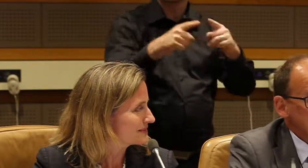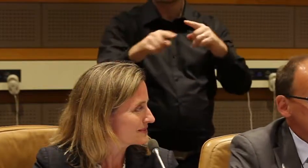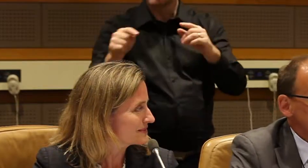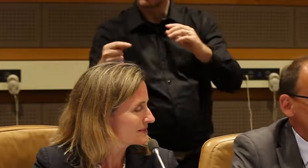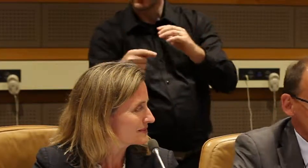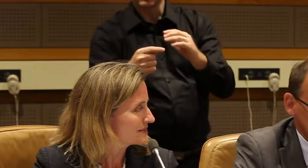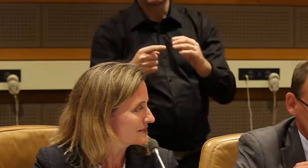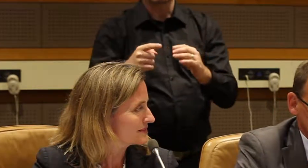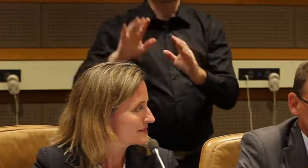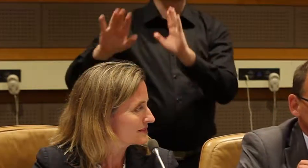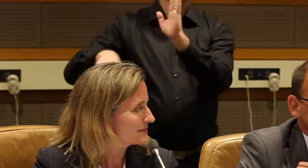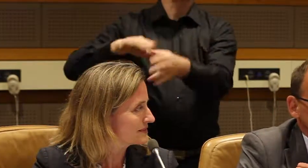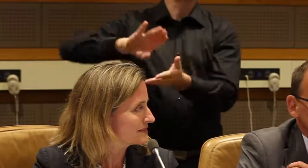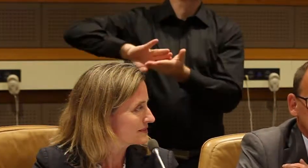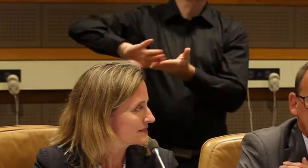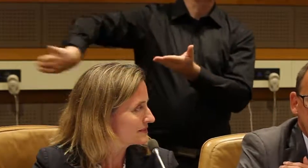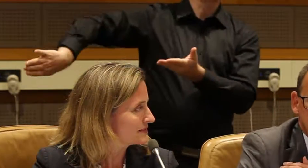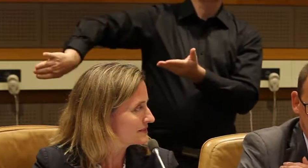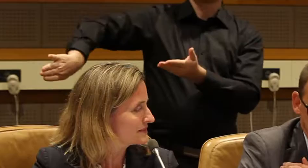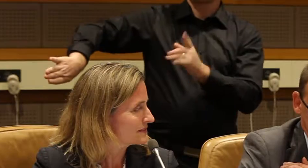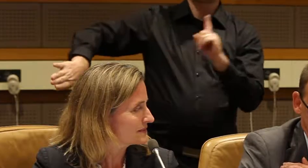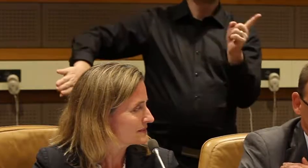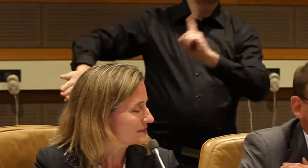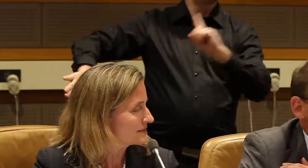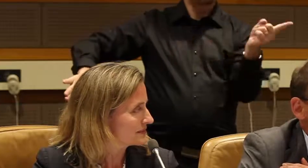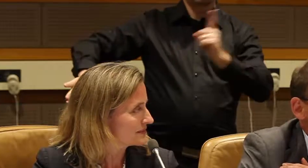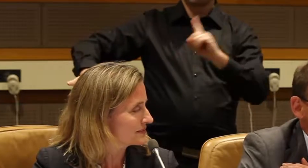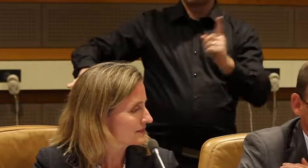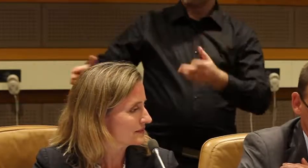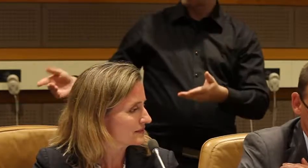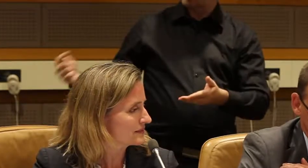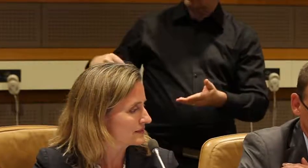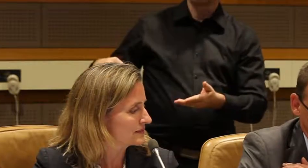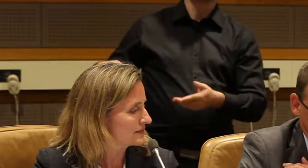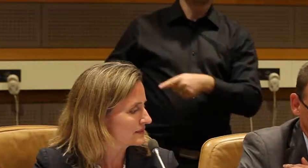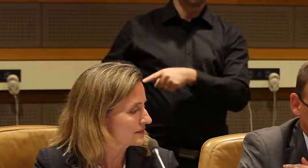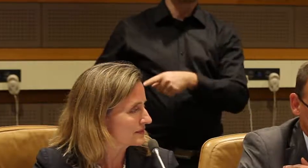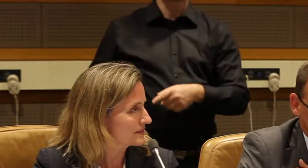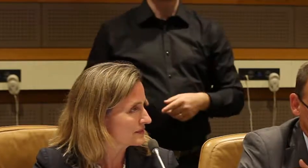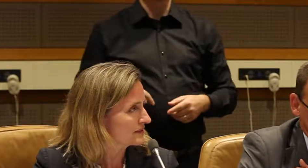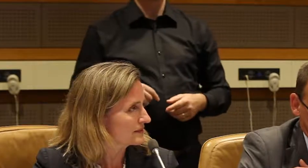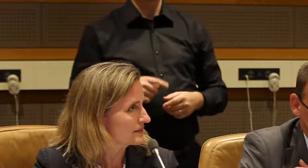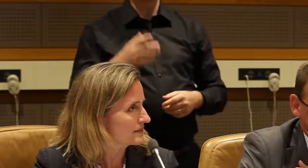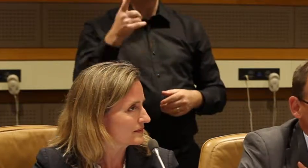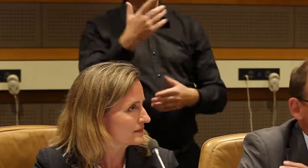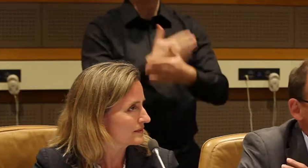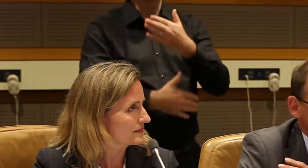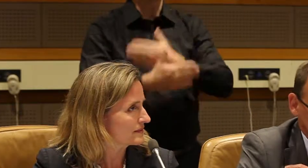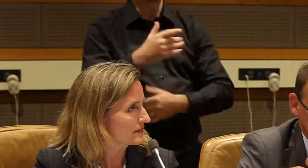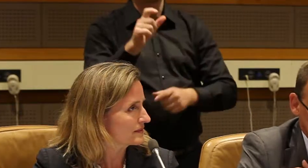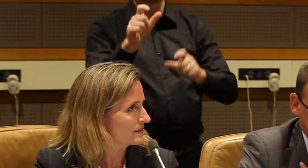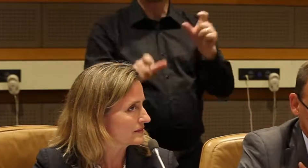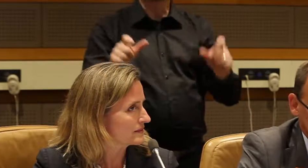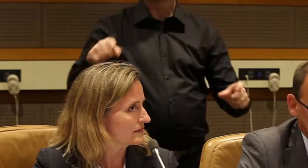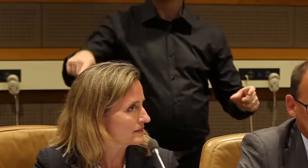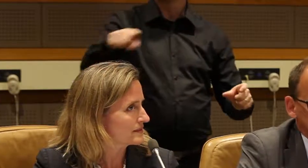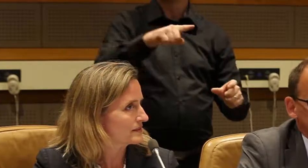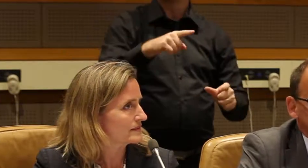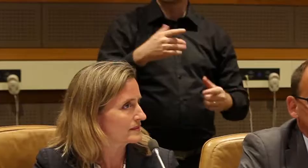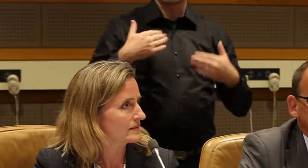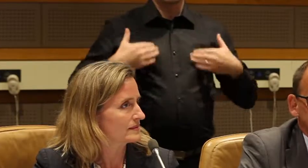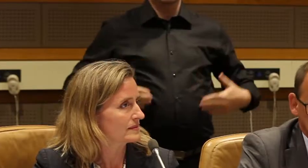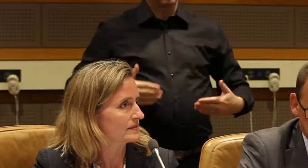As we know, disability is part of human diversity, with the majority of people likely to experience